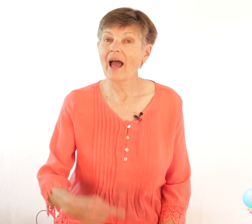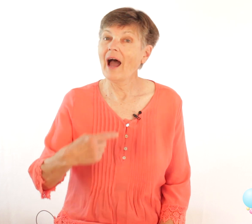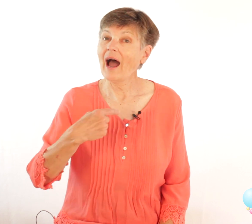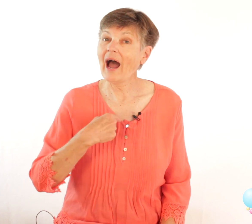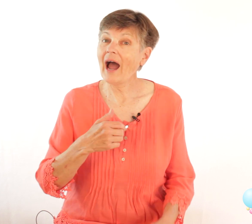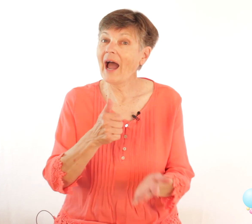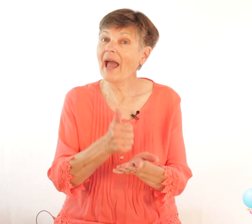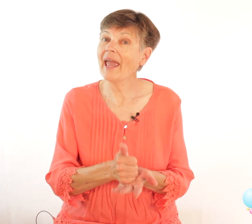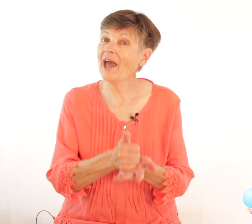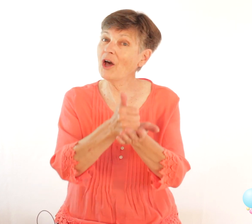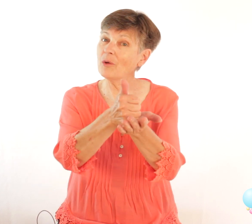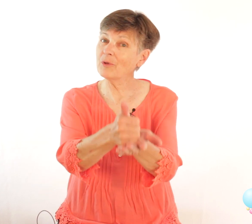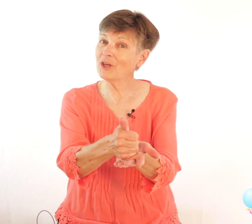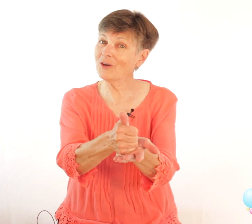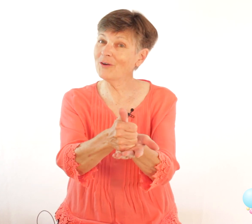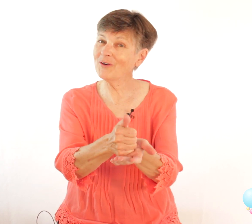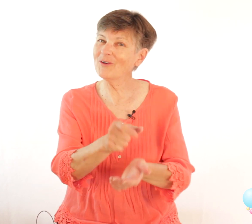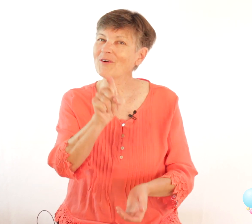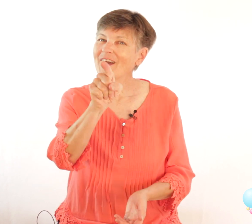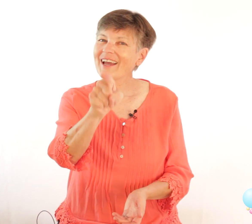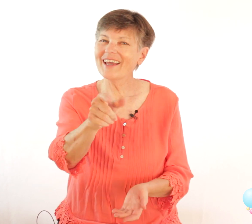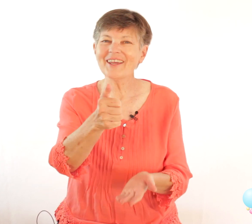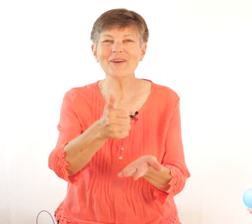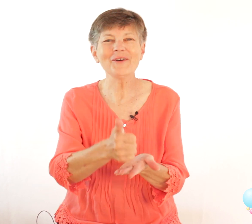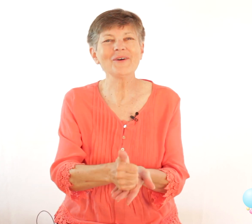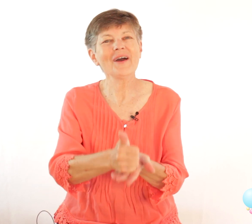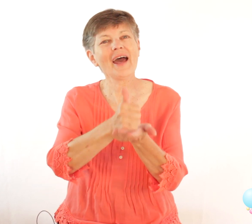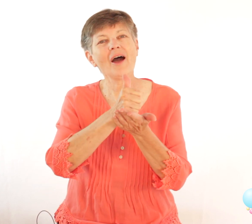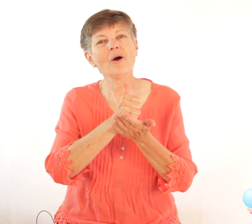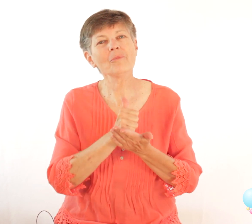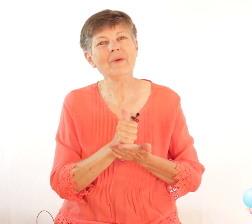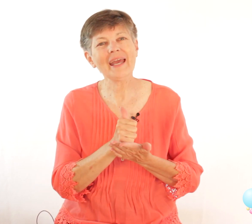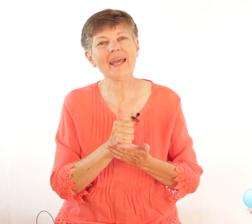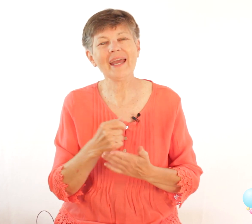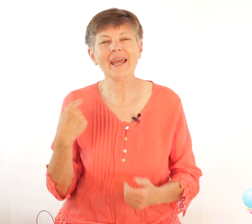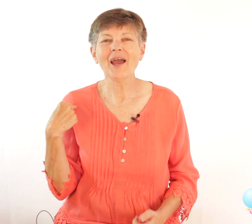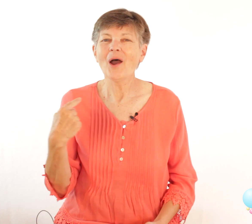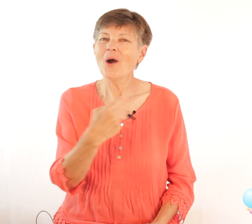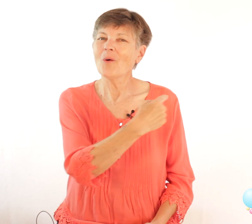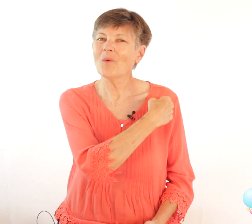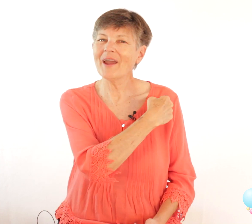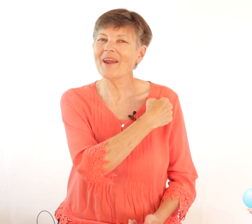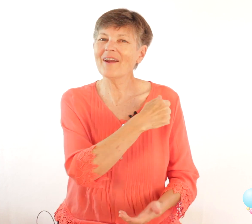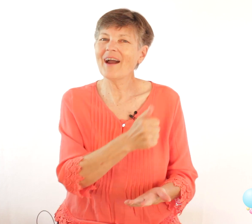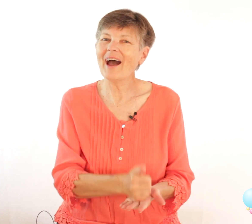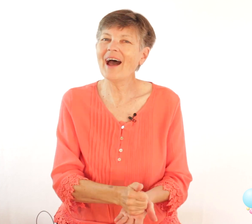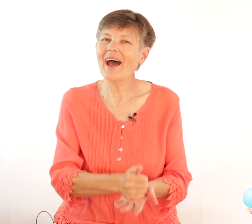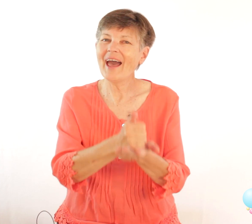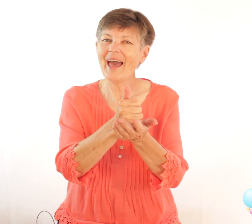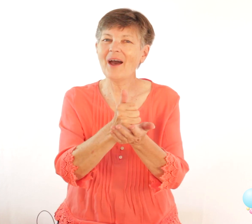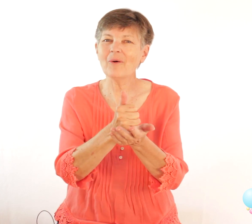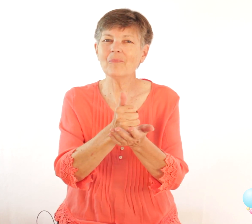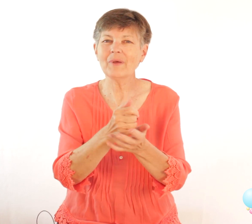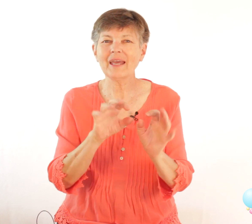I help you you help me we're a helpful